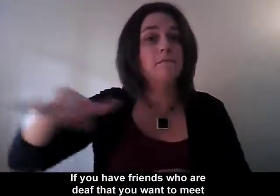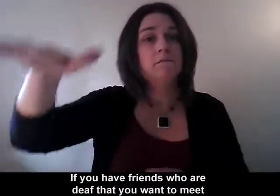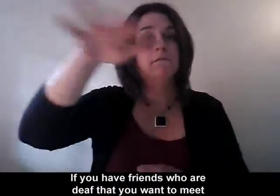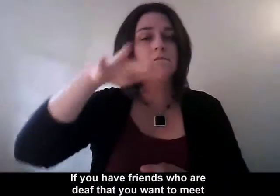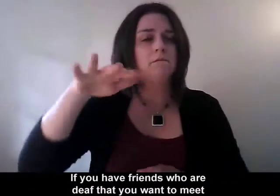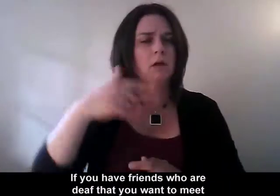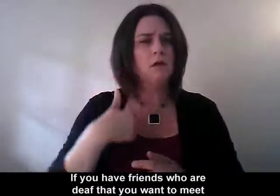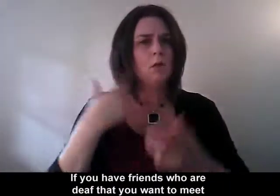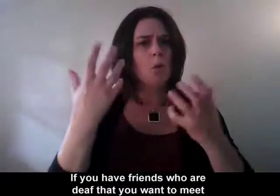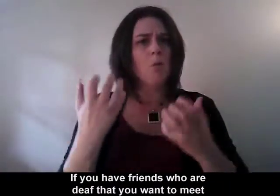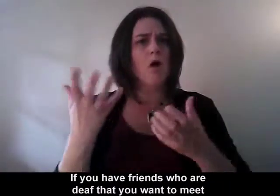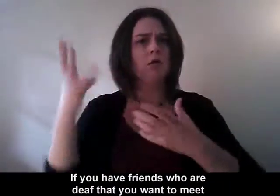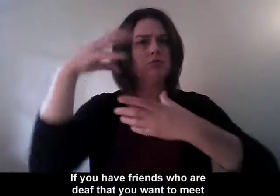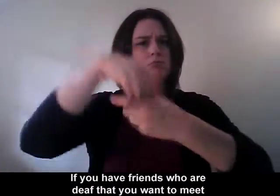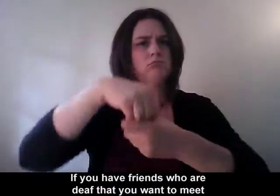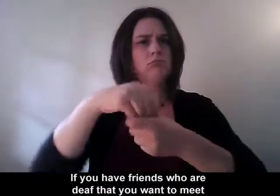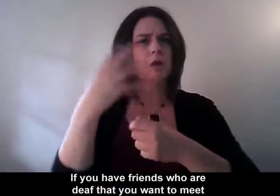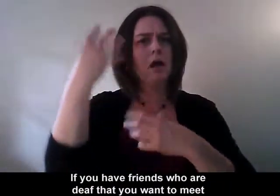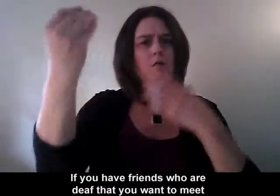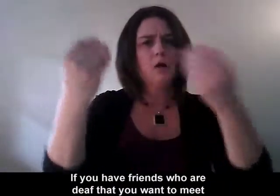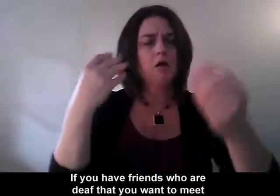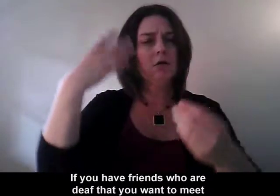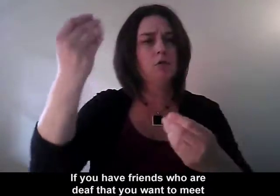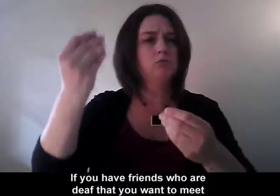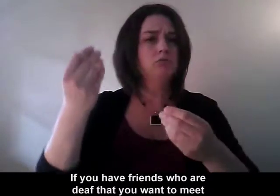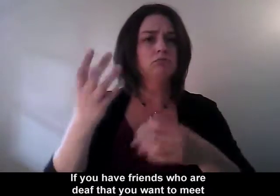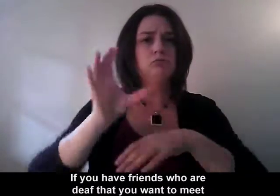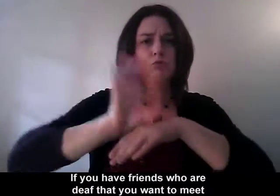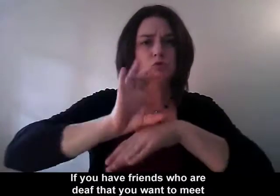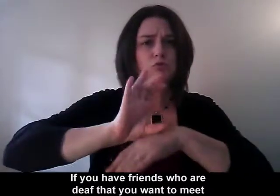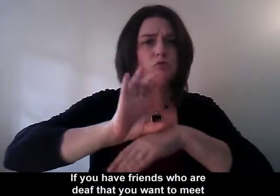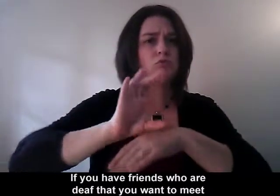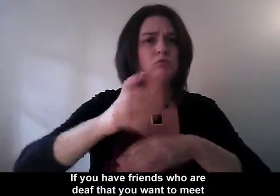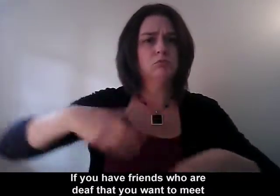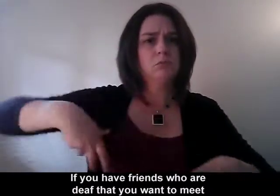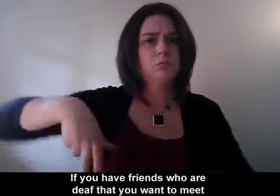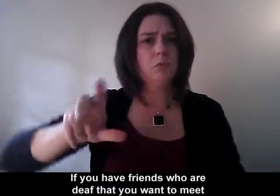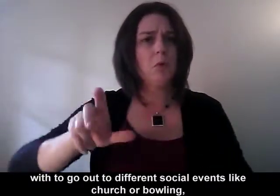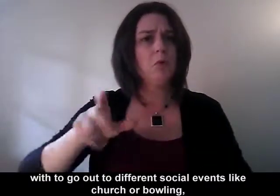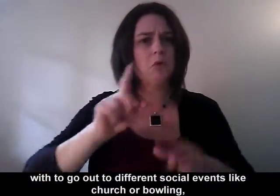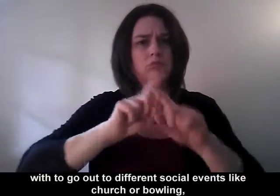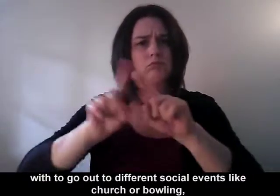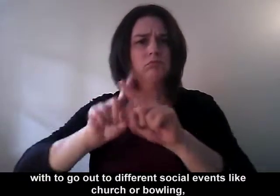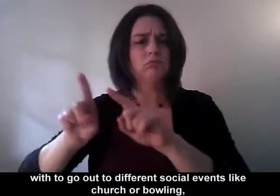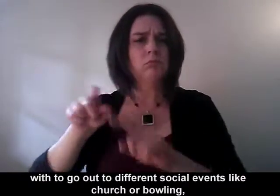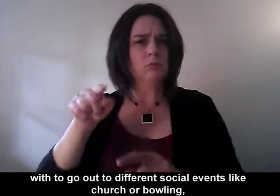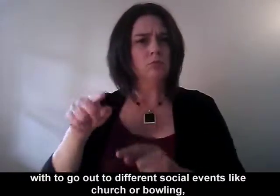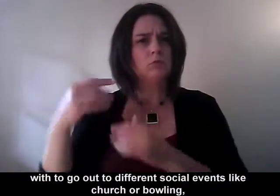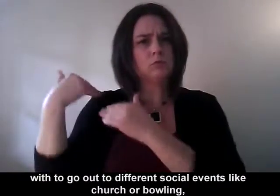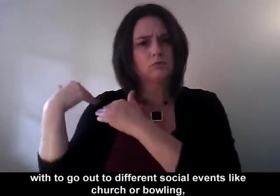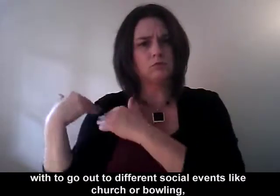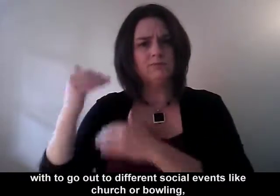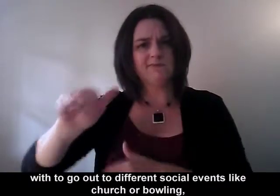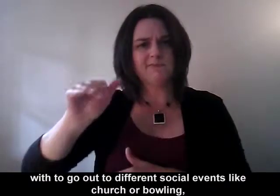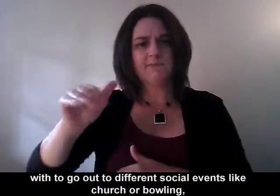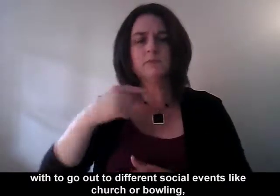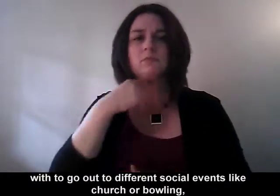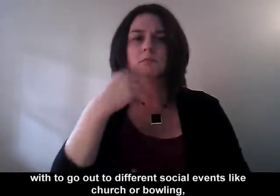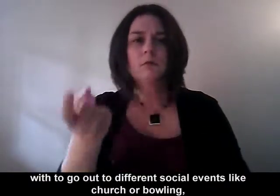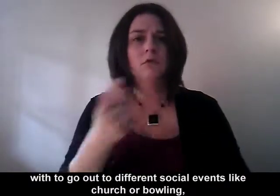If you have friends who are deaf that you want to meet with to go out to different social events, like church or